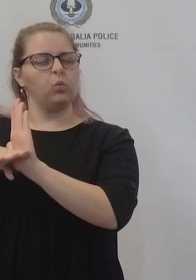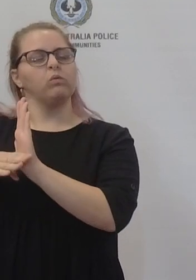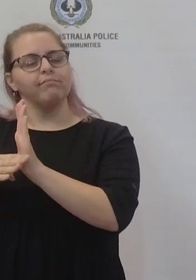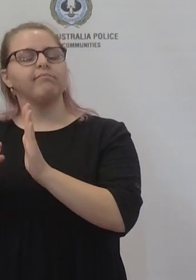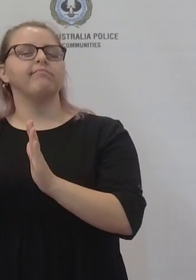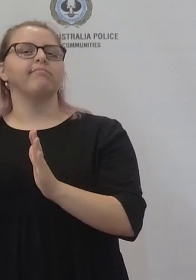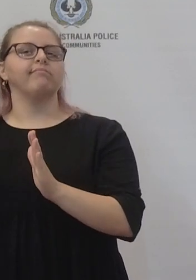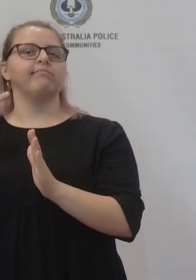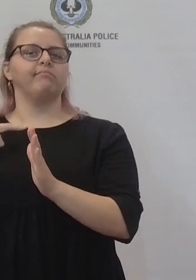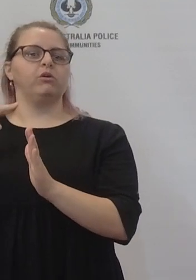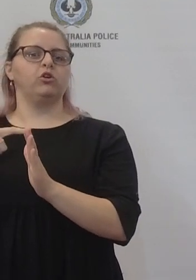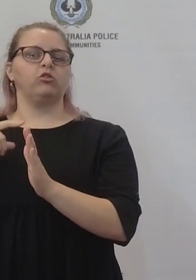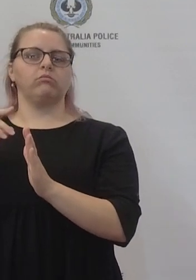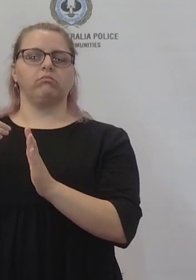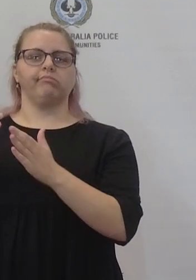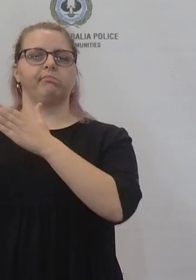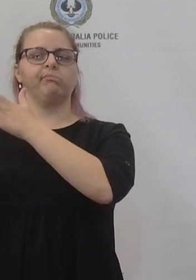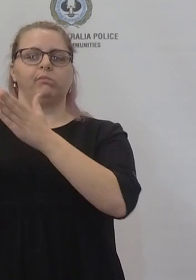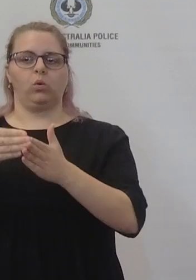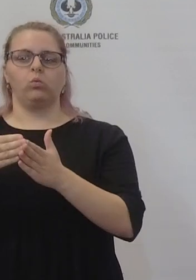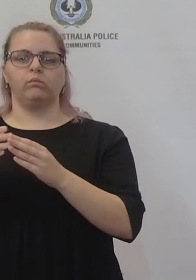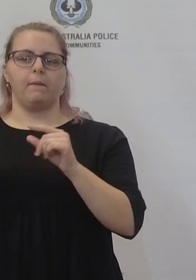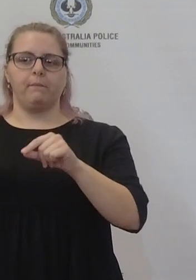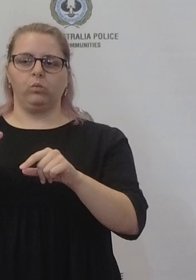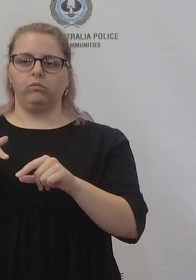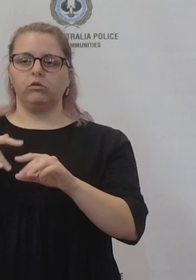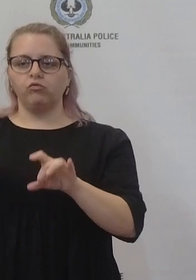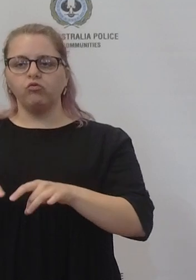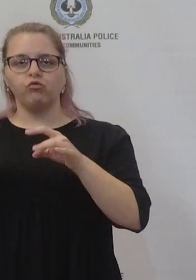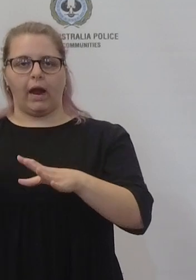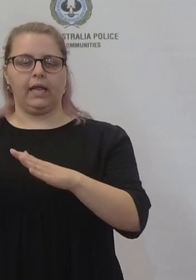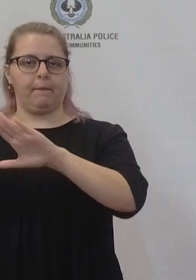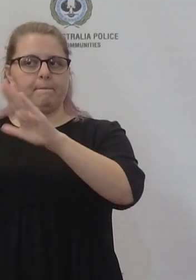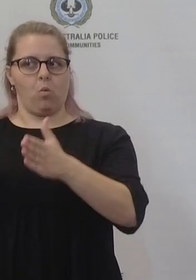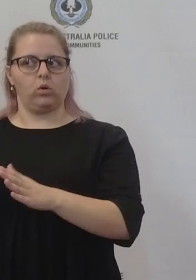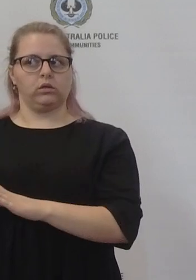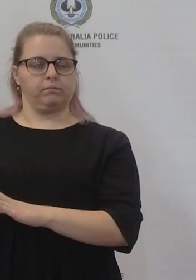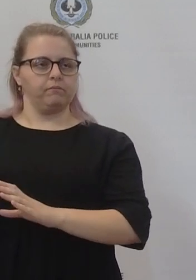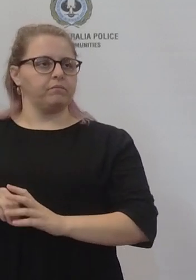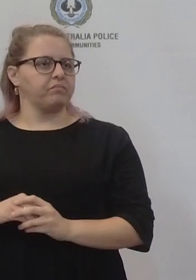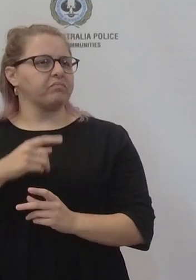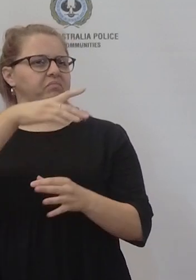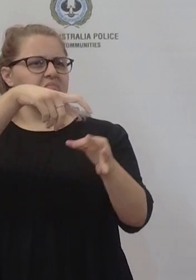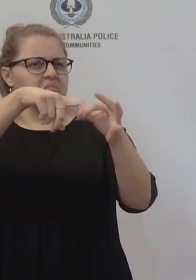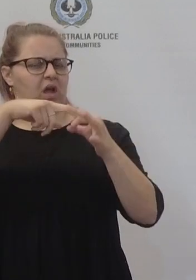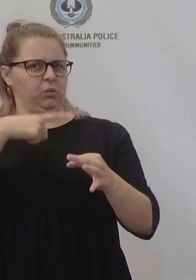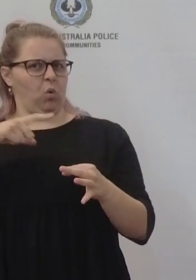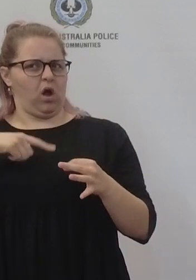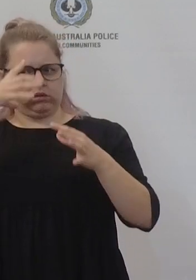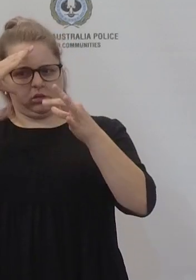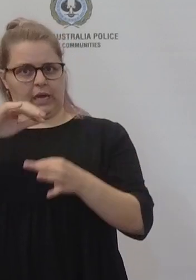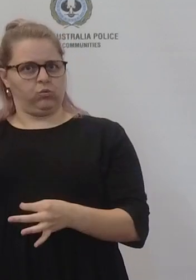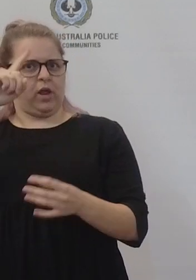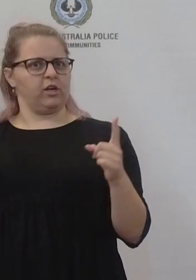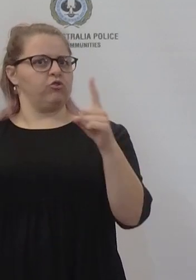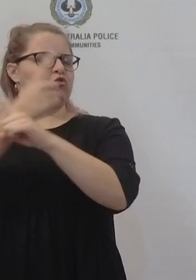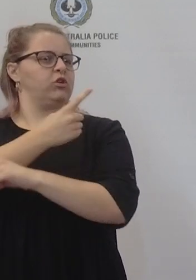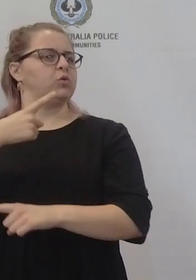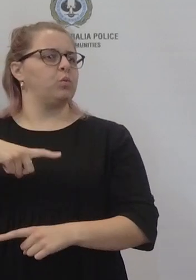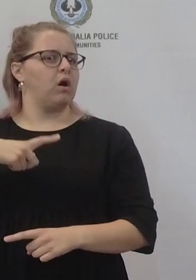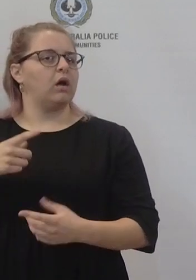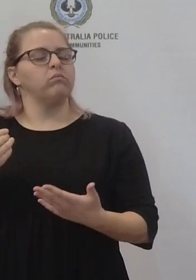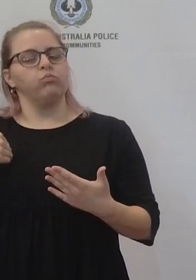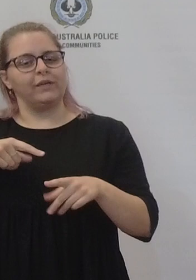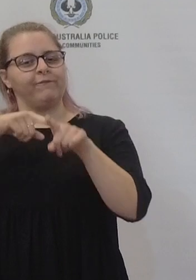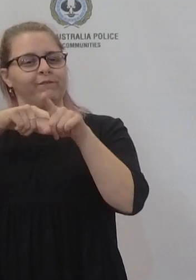that's also being removed. What's in the catalyst? As I said continual review of the requirement for these mandates under the